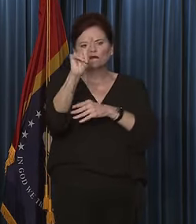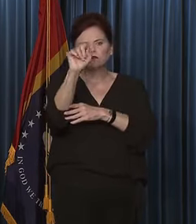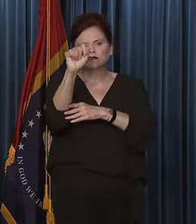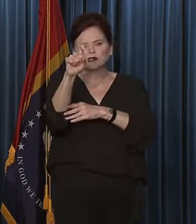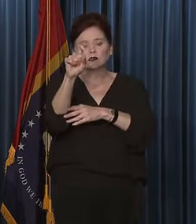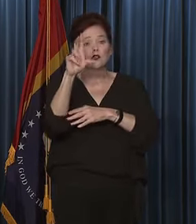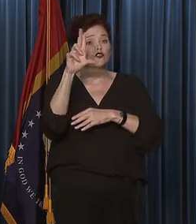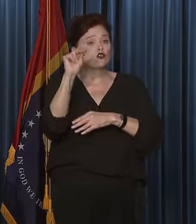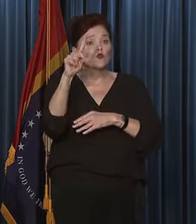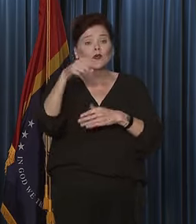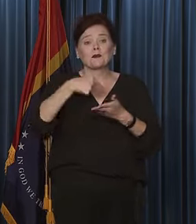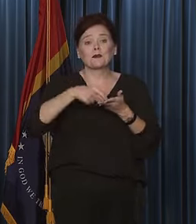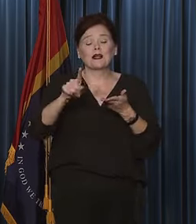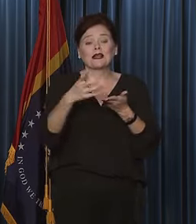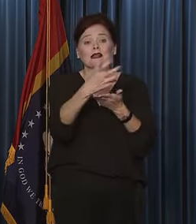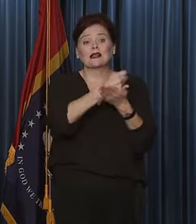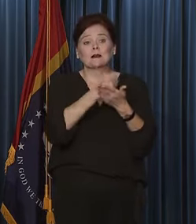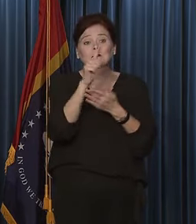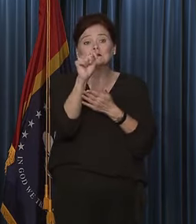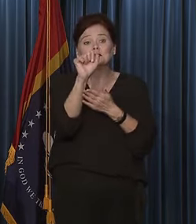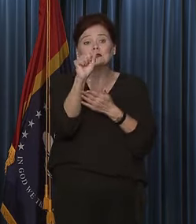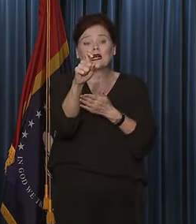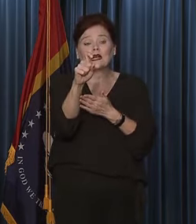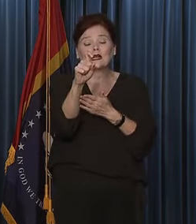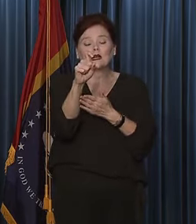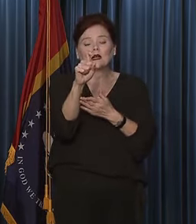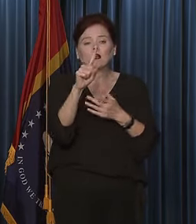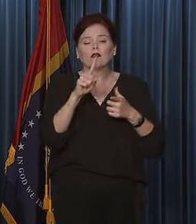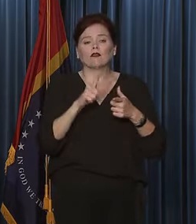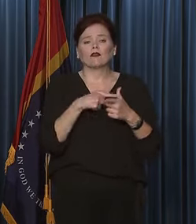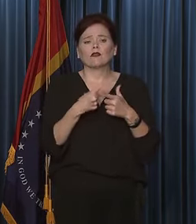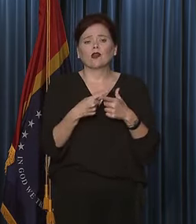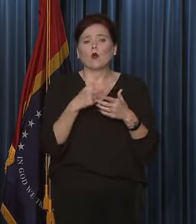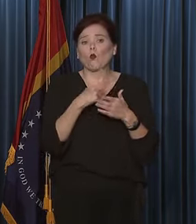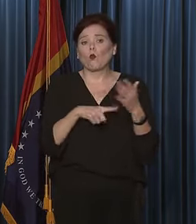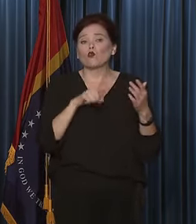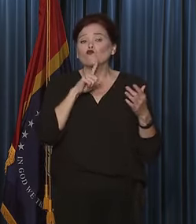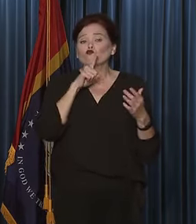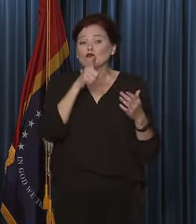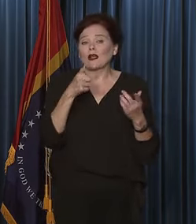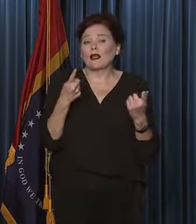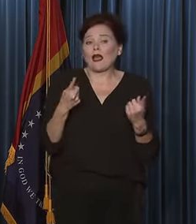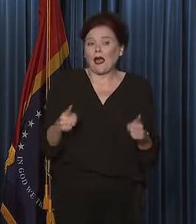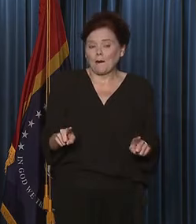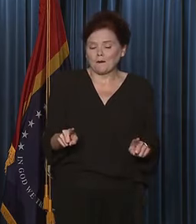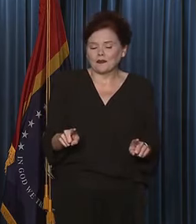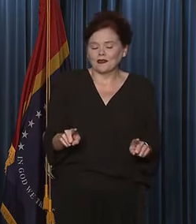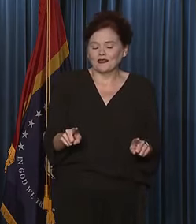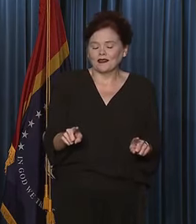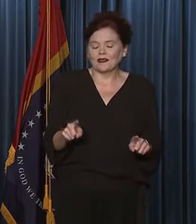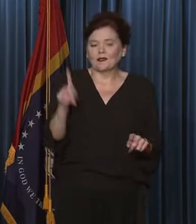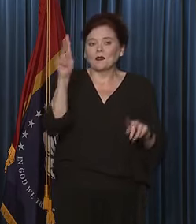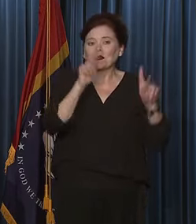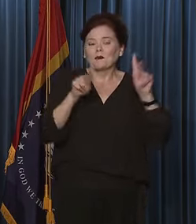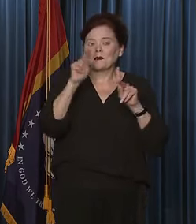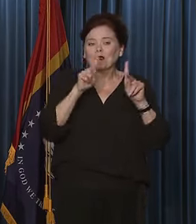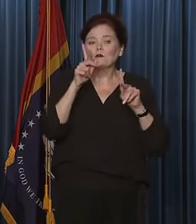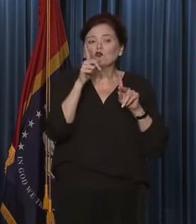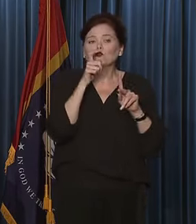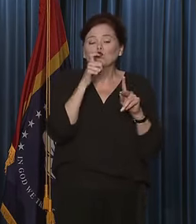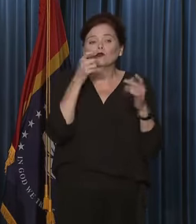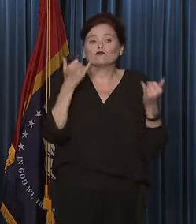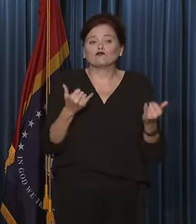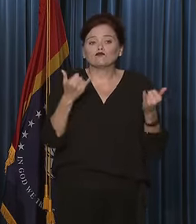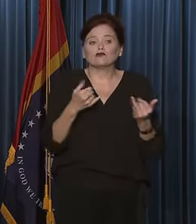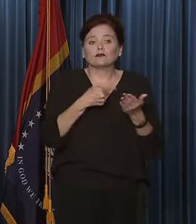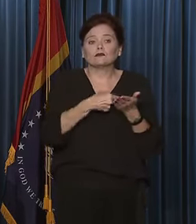nobody pays income tax, then what actually happens is the people who are currently